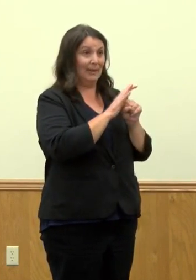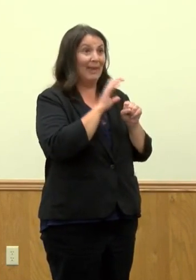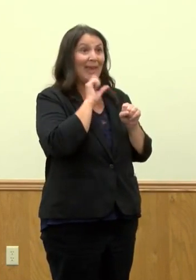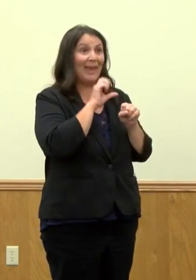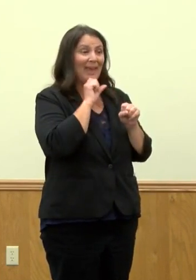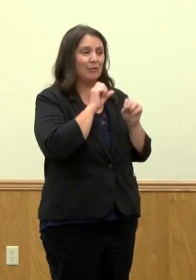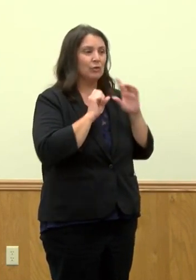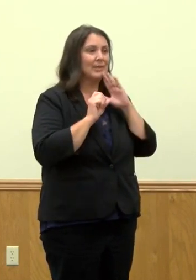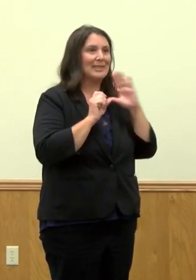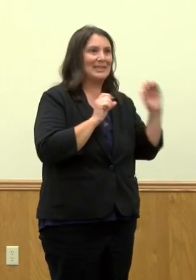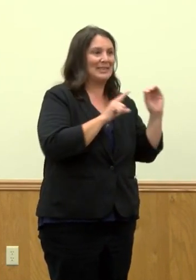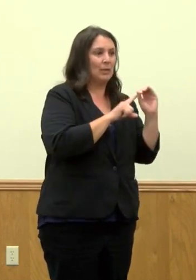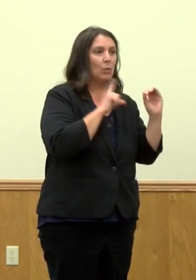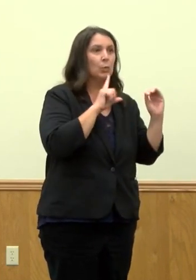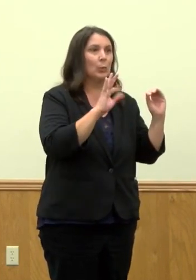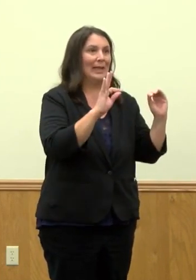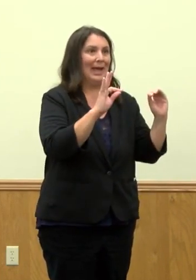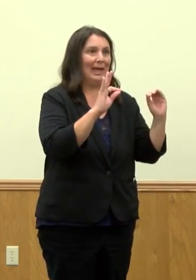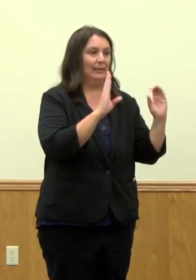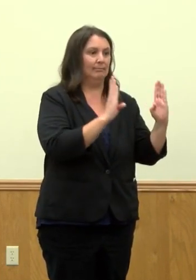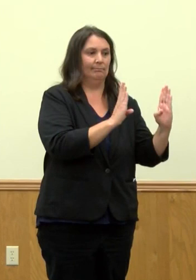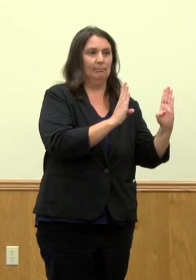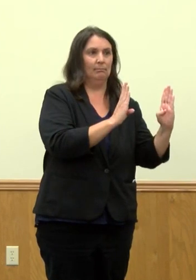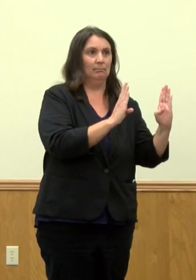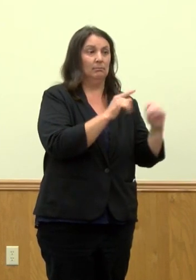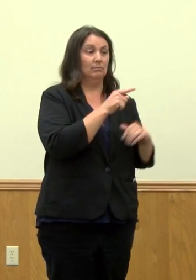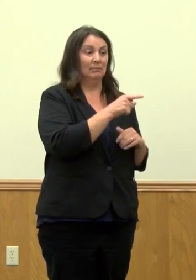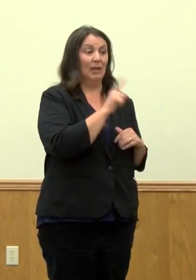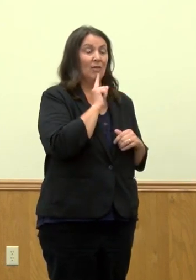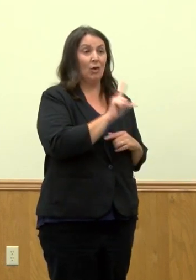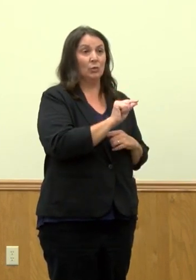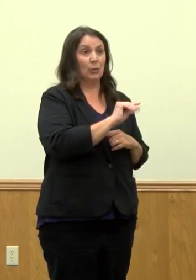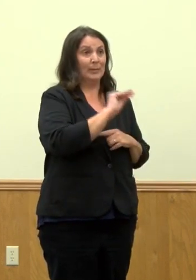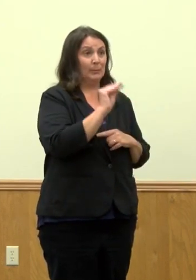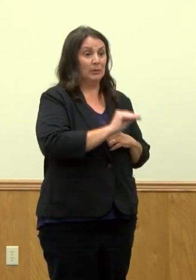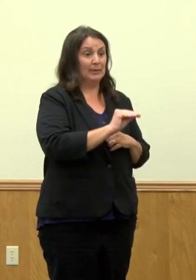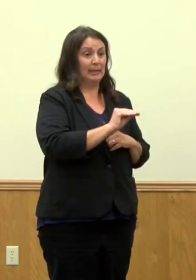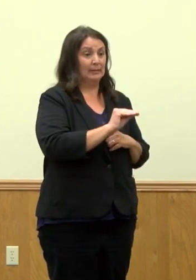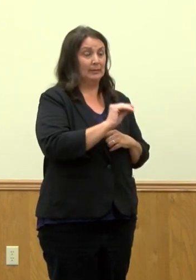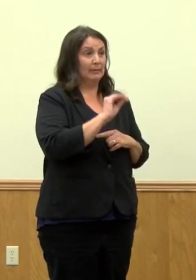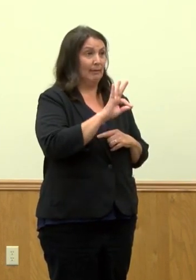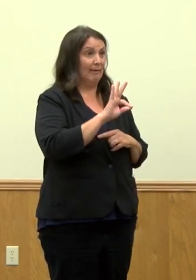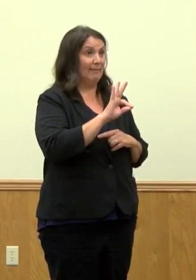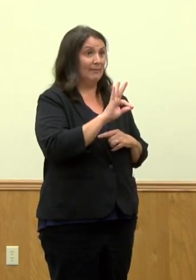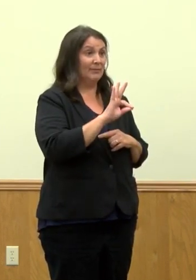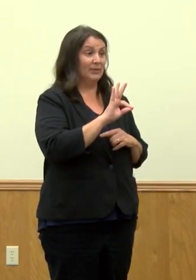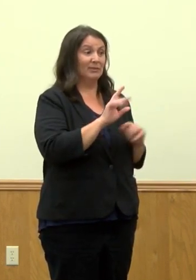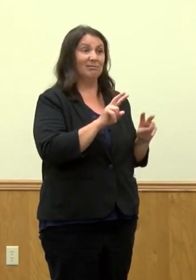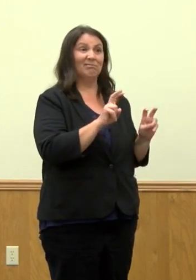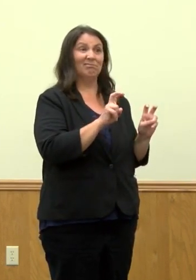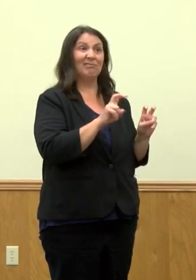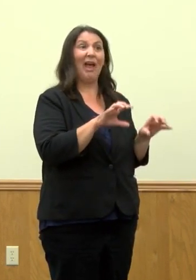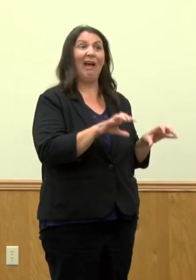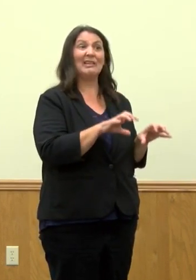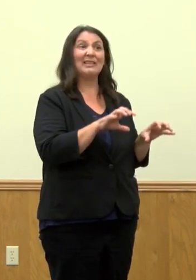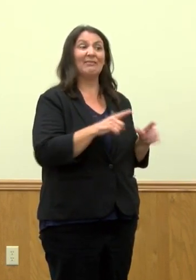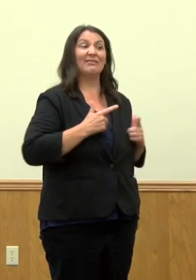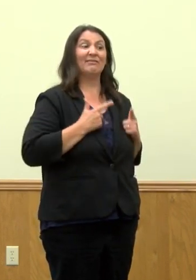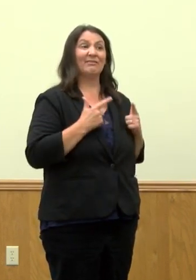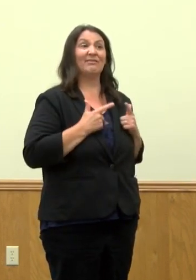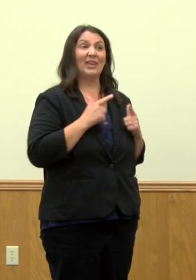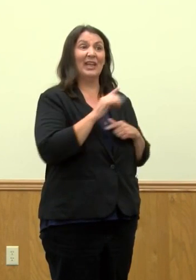to nine-year-olds. They currently account for 20% of the active cases in Peoria County.